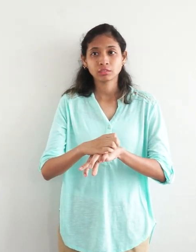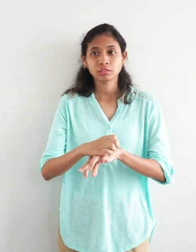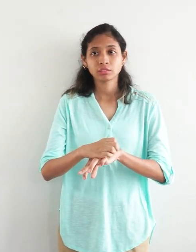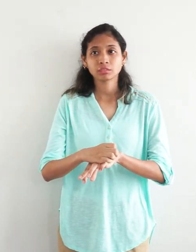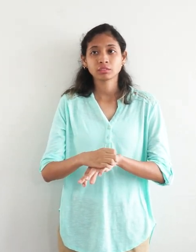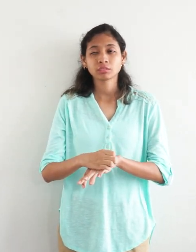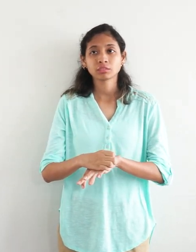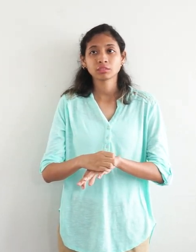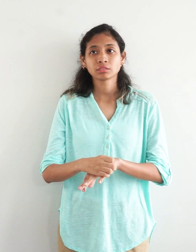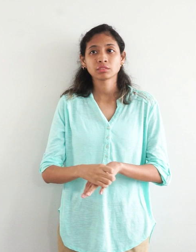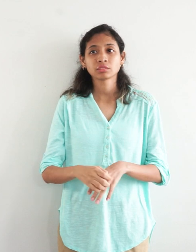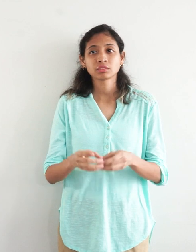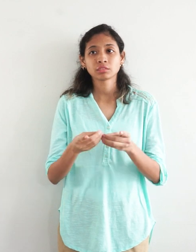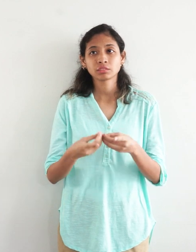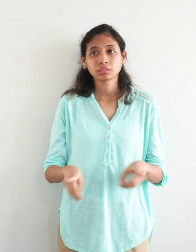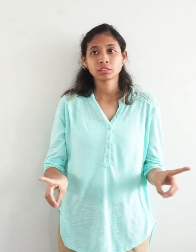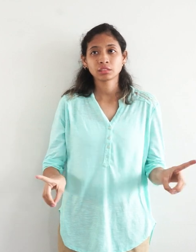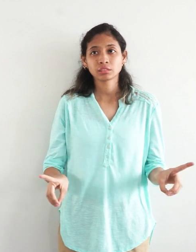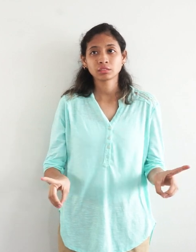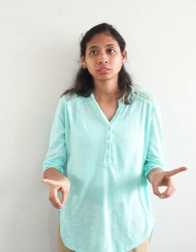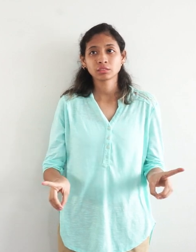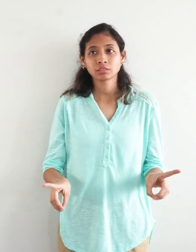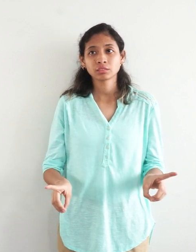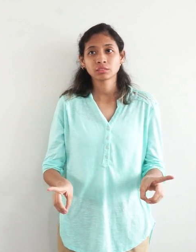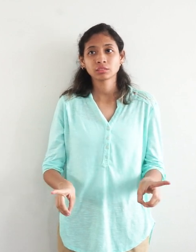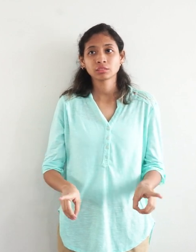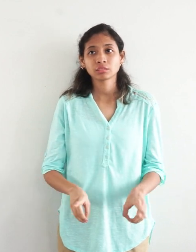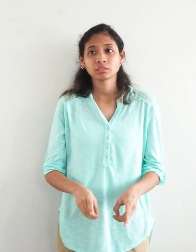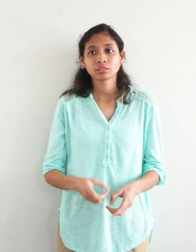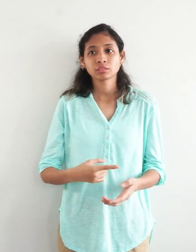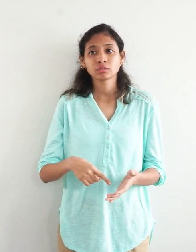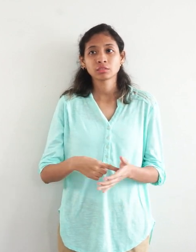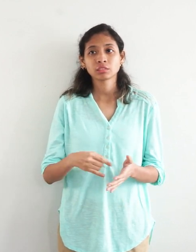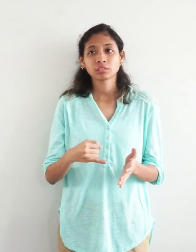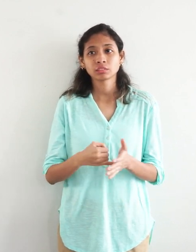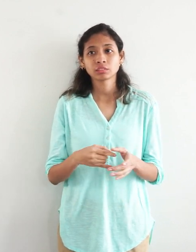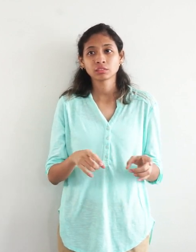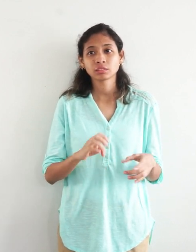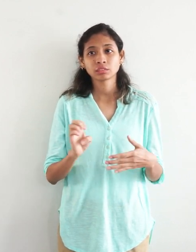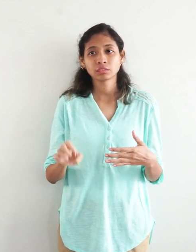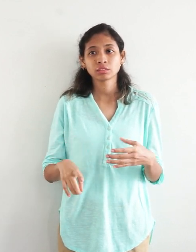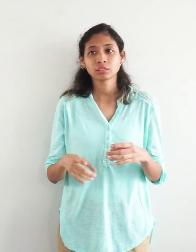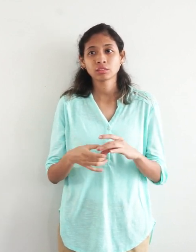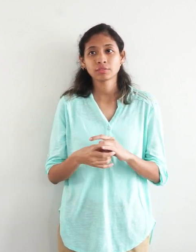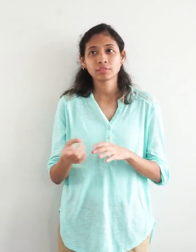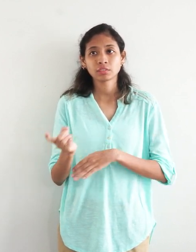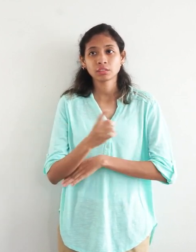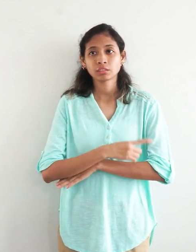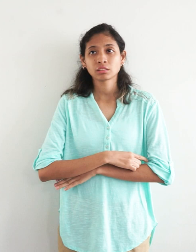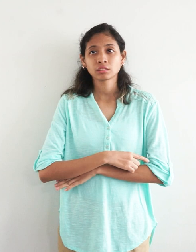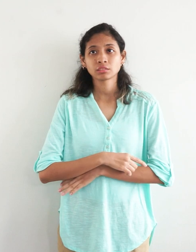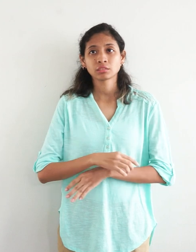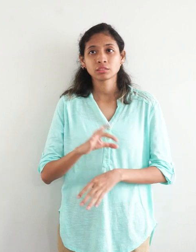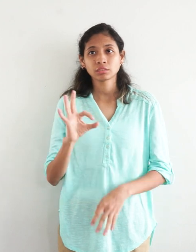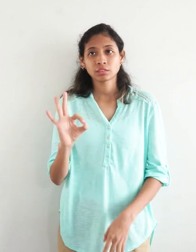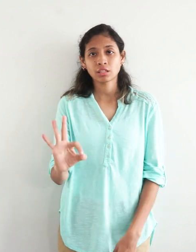divorce. This is the end of Day 9. night. Good night.